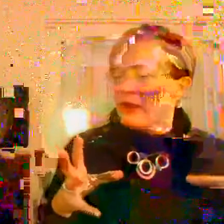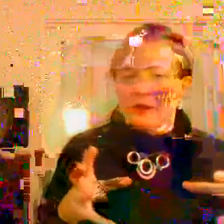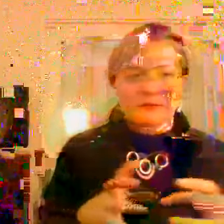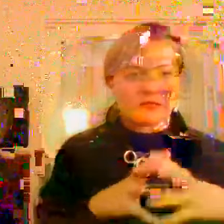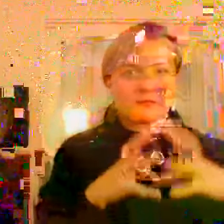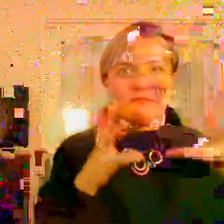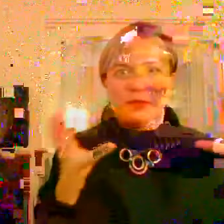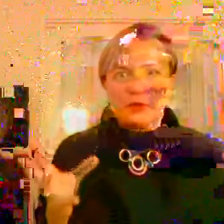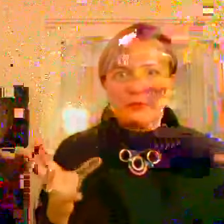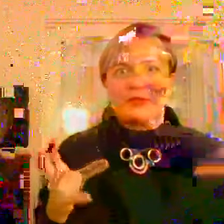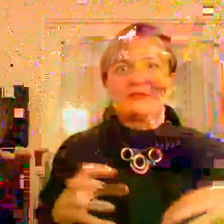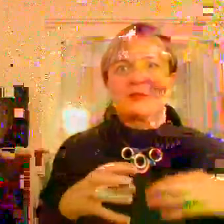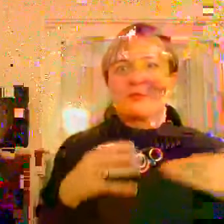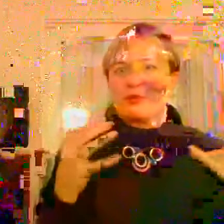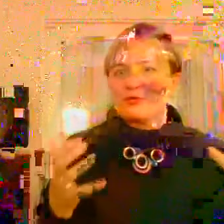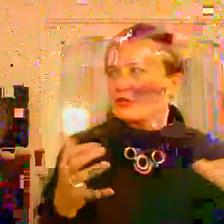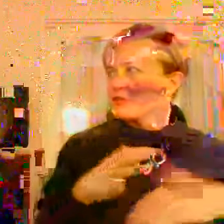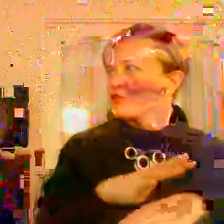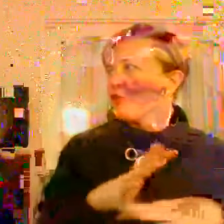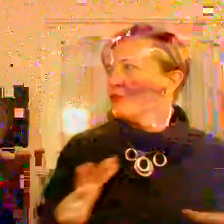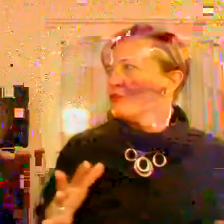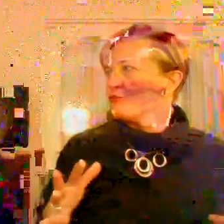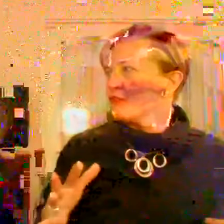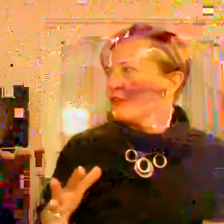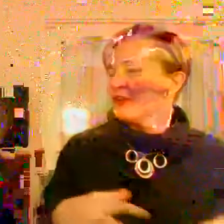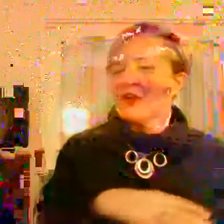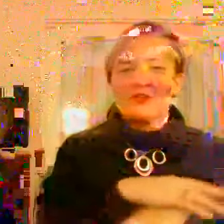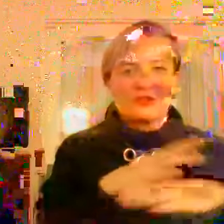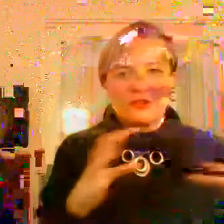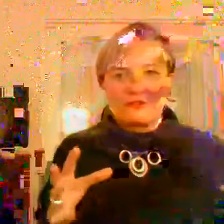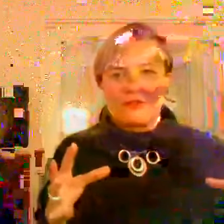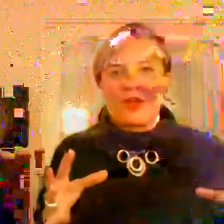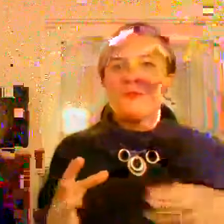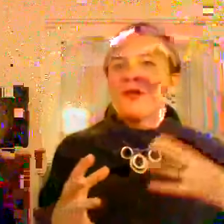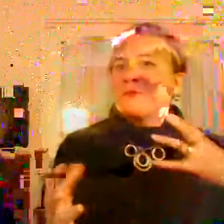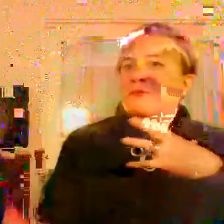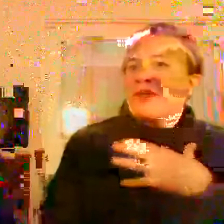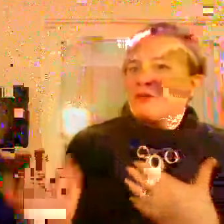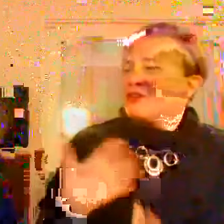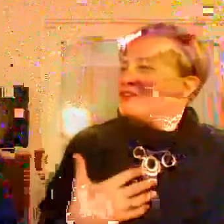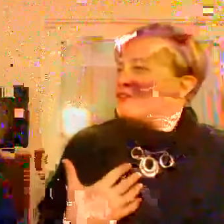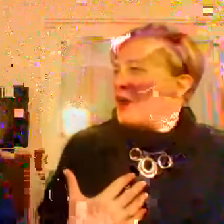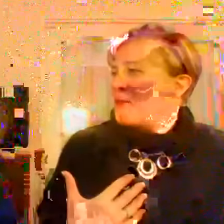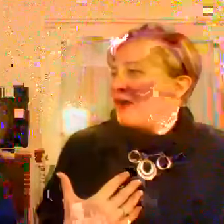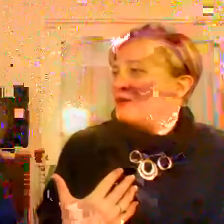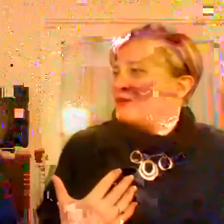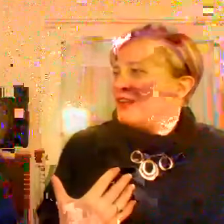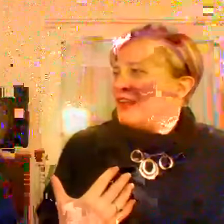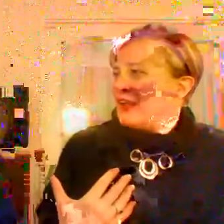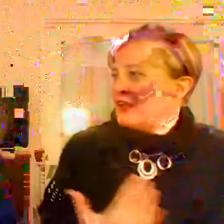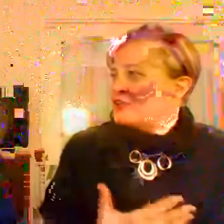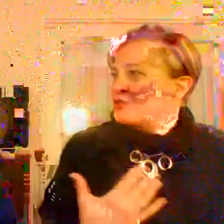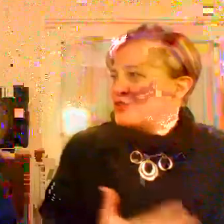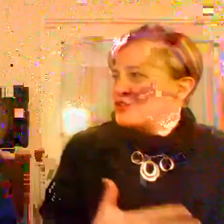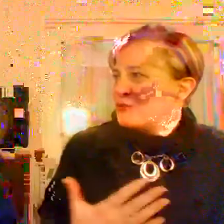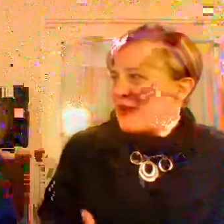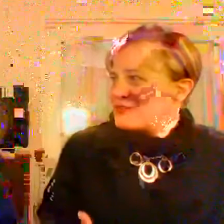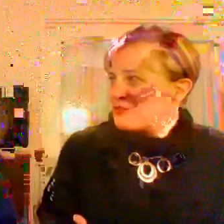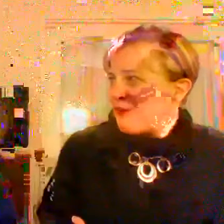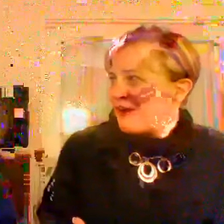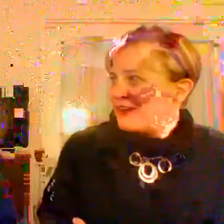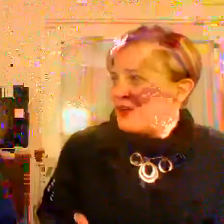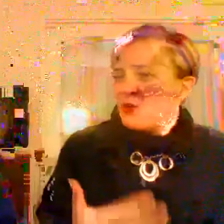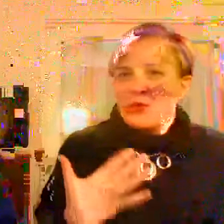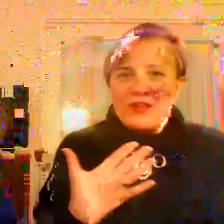that becomes this bigger piece. A project is totally different feeling, totally different vibe, but that wouldn't have come out in a traditional